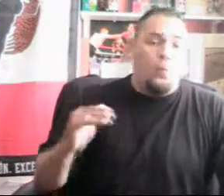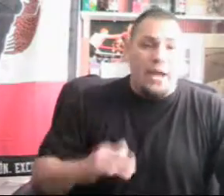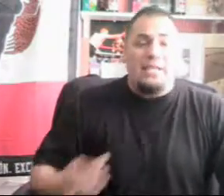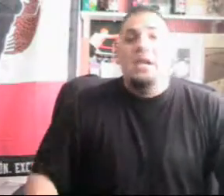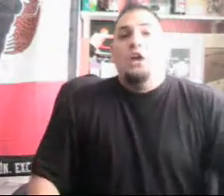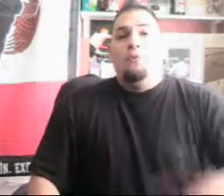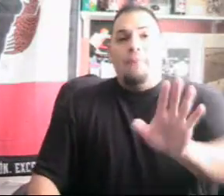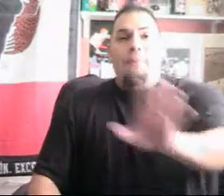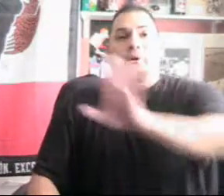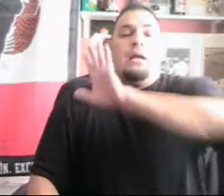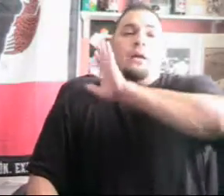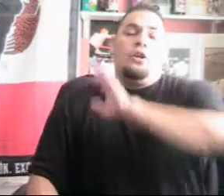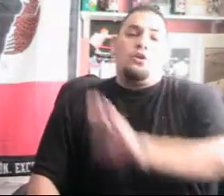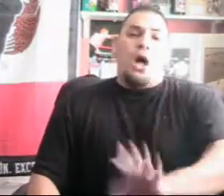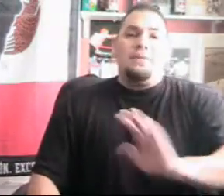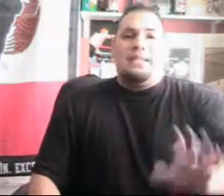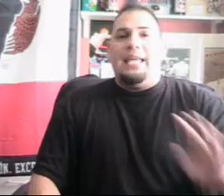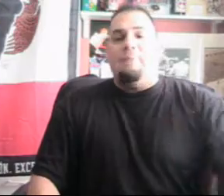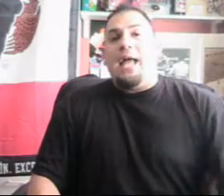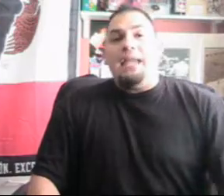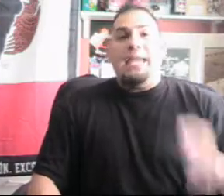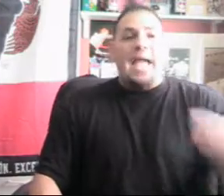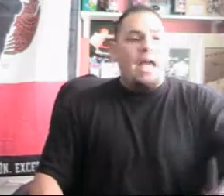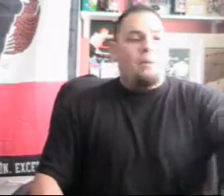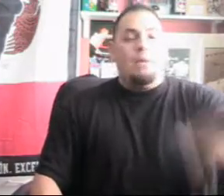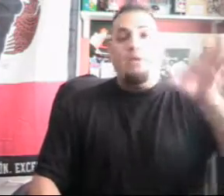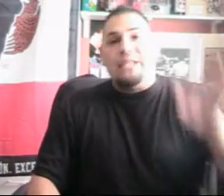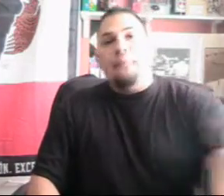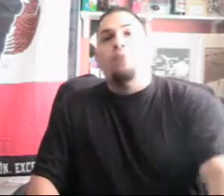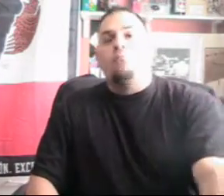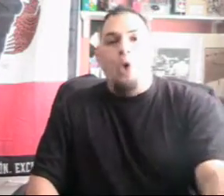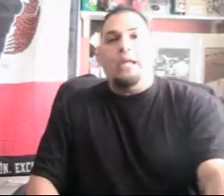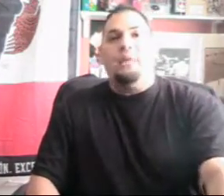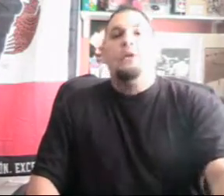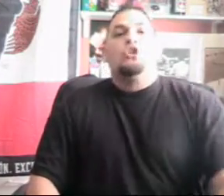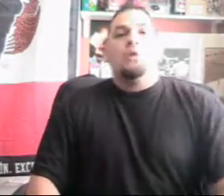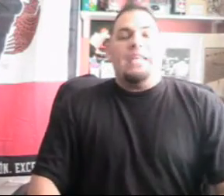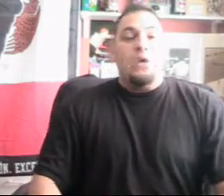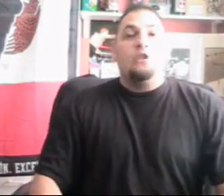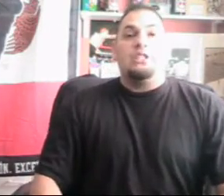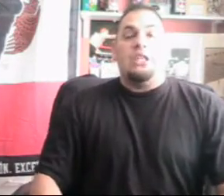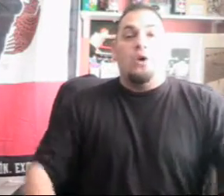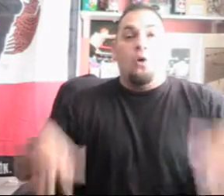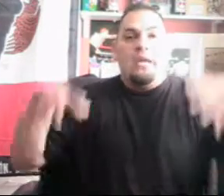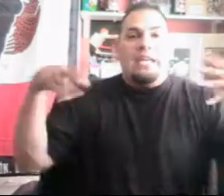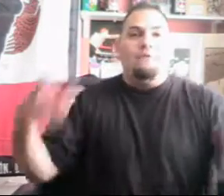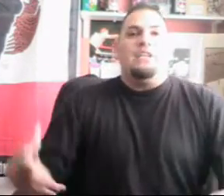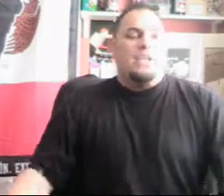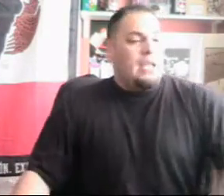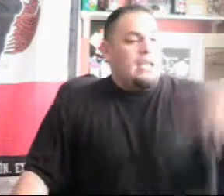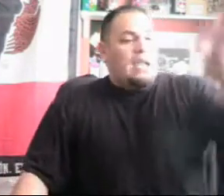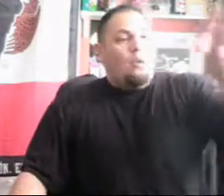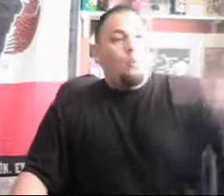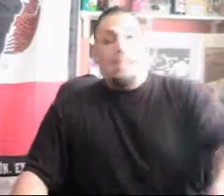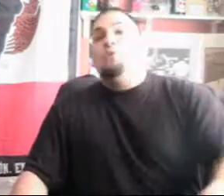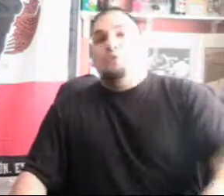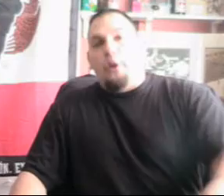weights. Remember, you know, Thomas the Hitman, he was able to mold him to what he was, you know, envisioning when he was very